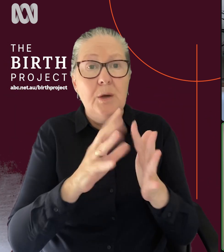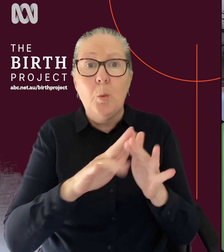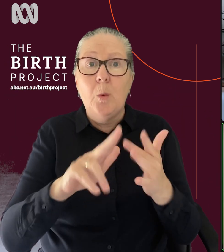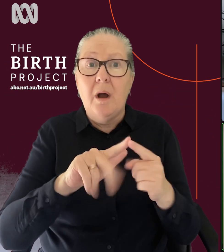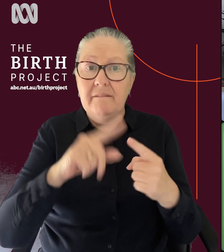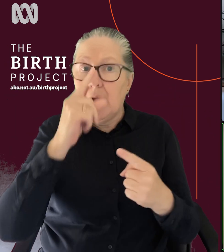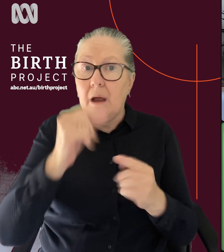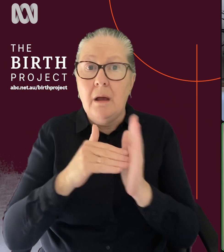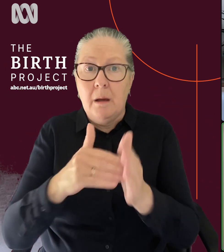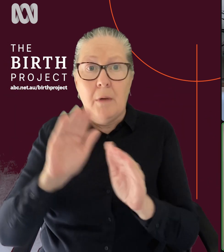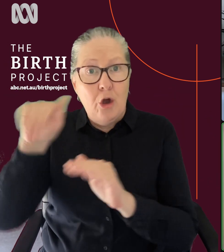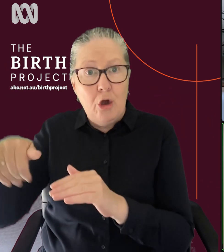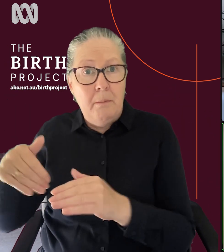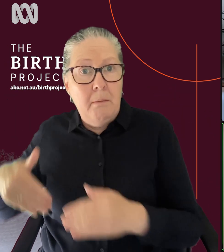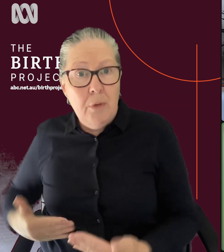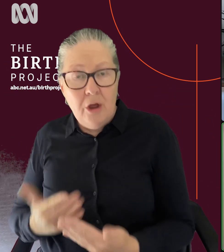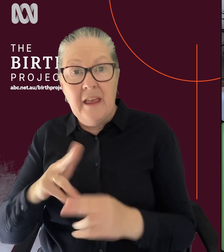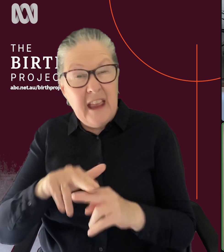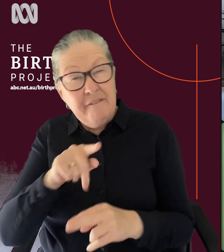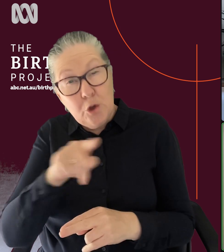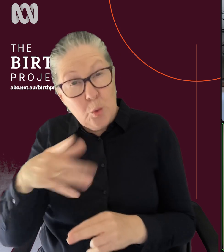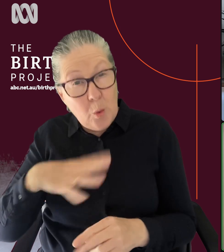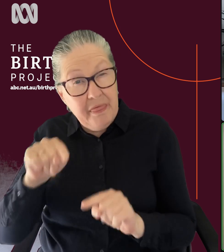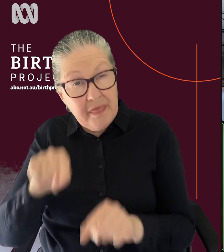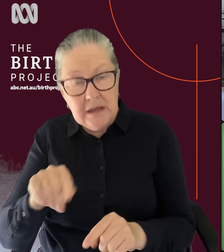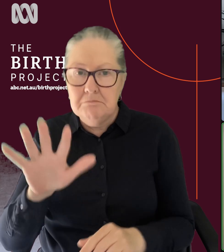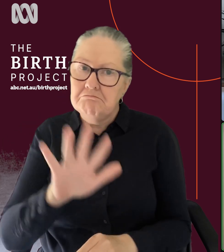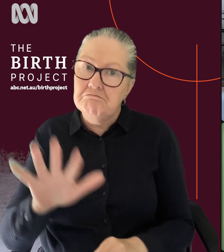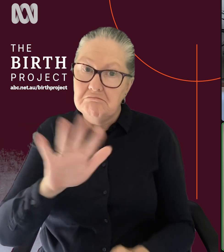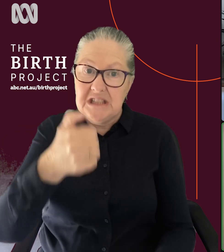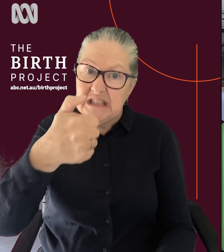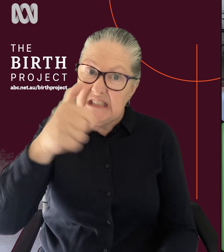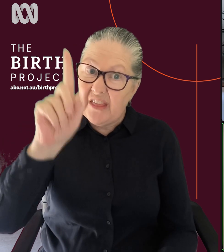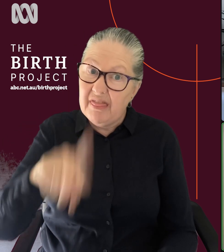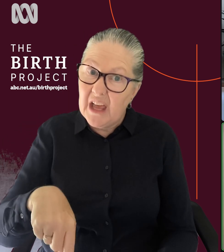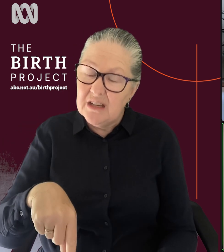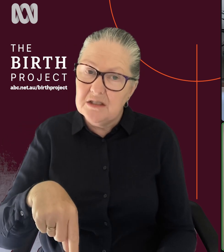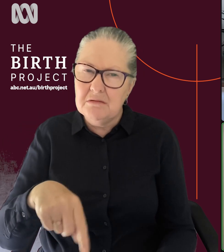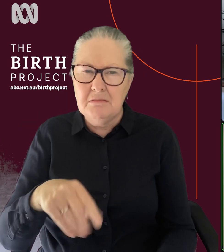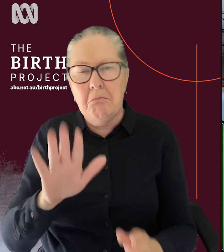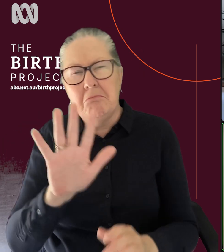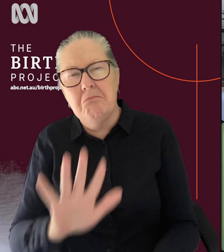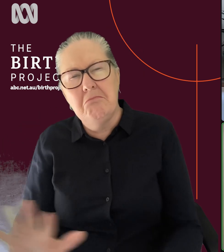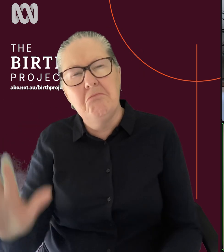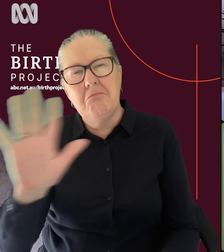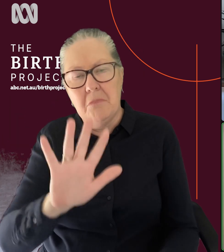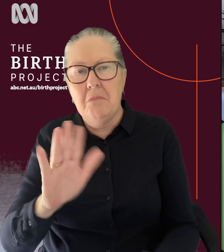just through your own means, you'd be looking at around $6,000. And that's obviously a bit of a sliding scale, but just to give you a ballpark.